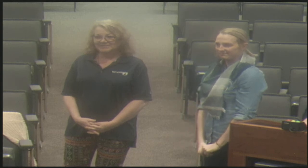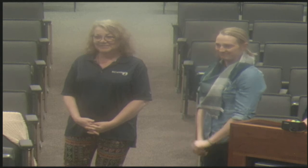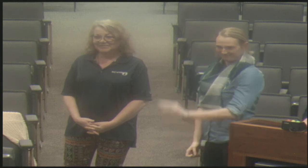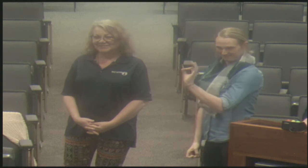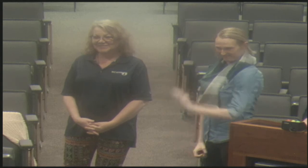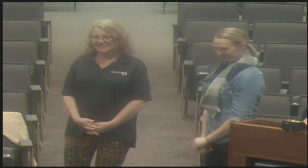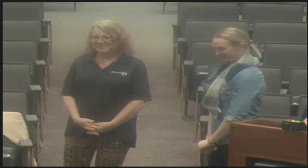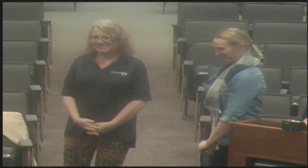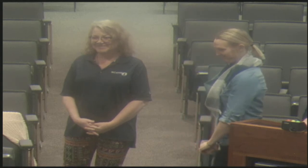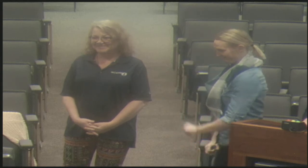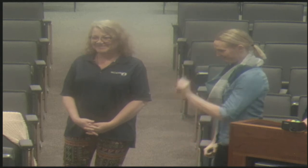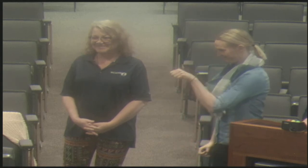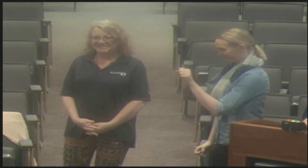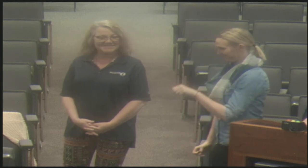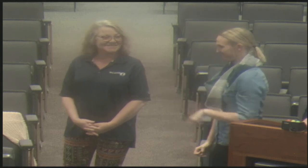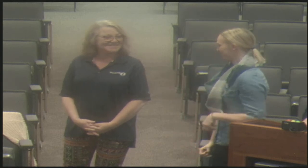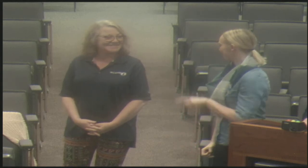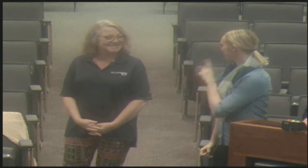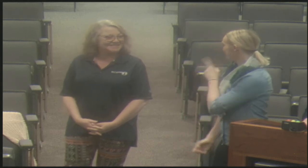school. Thank you.